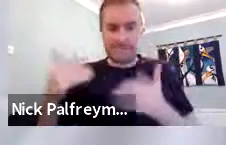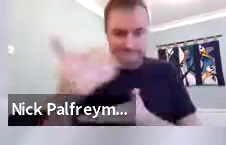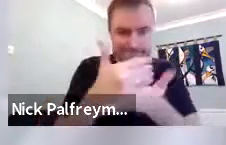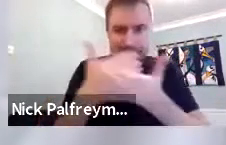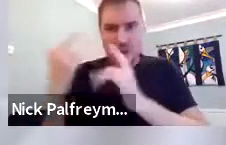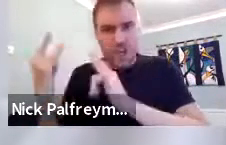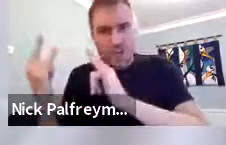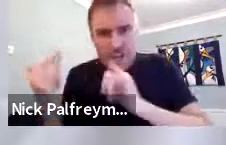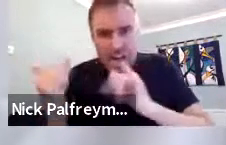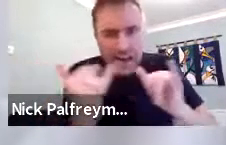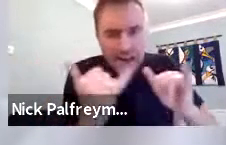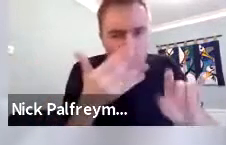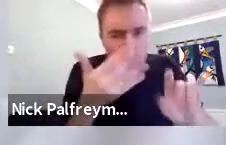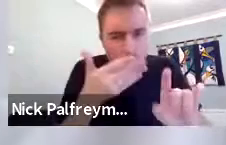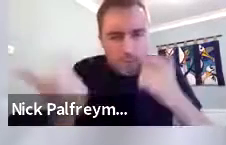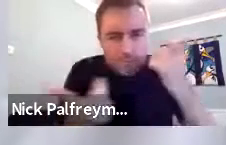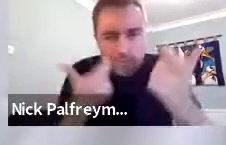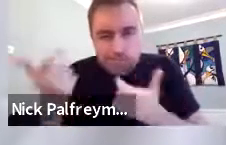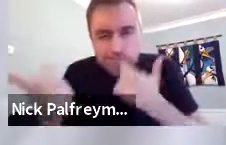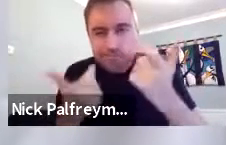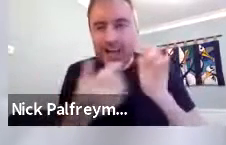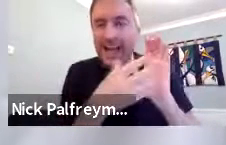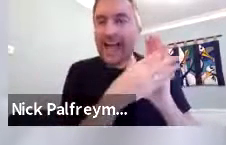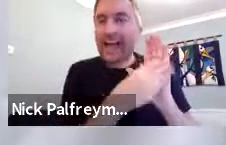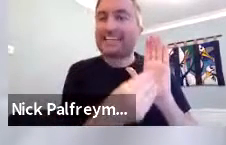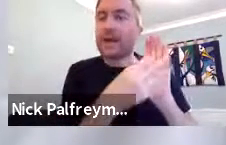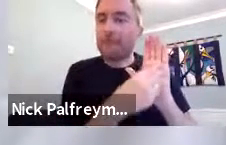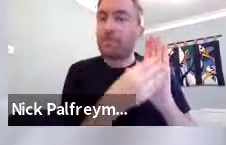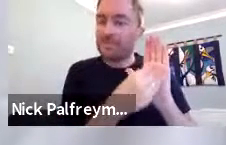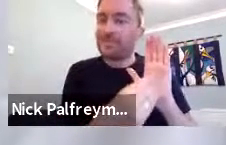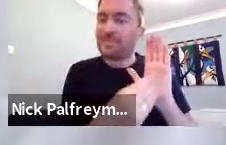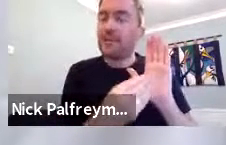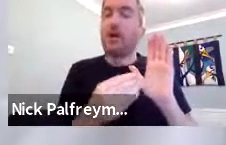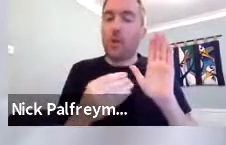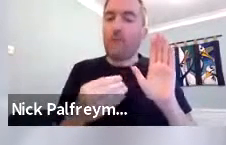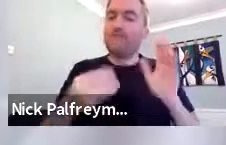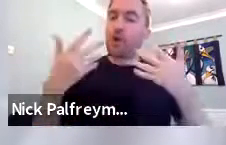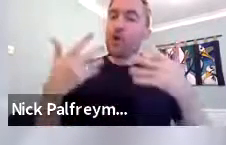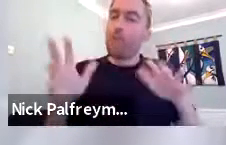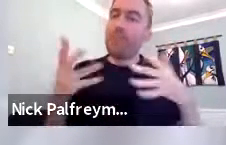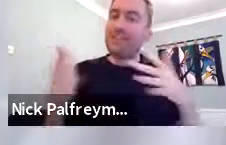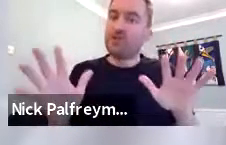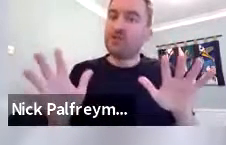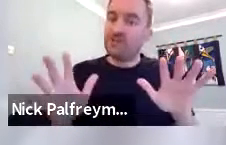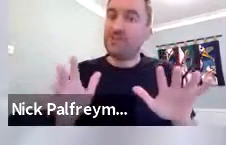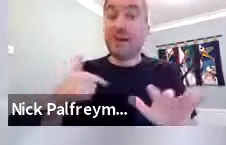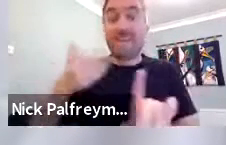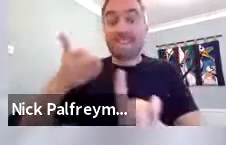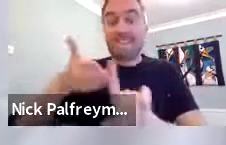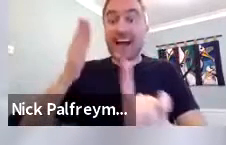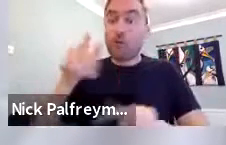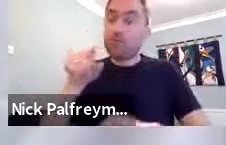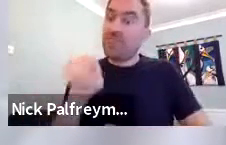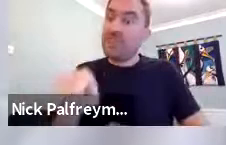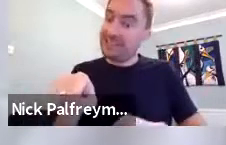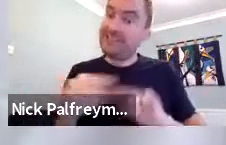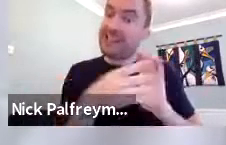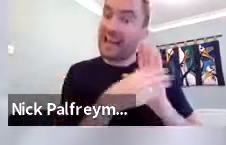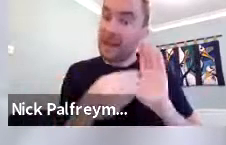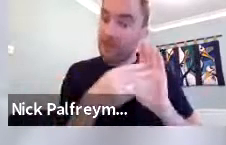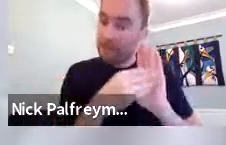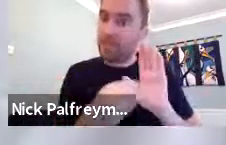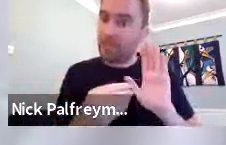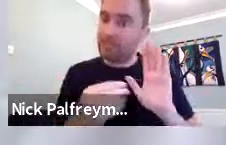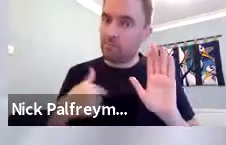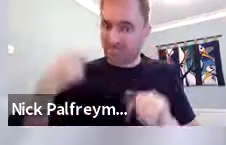simultaneously. So, I was checking the corpus to try and find a really good example of this, of completives.